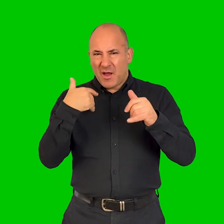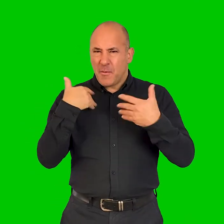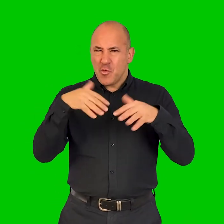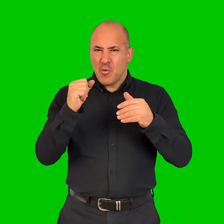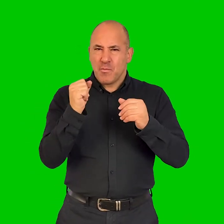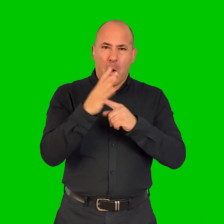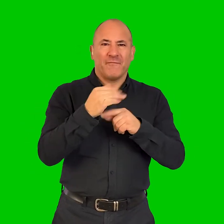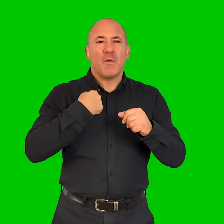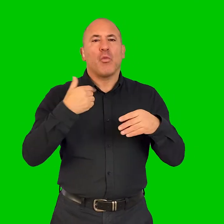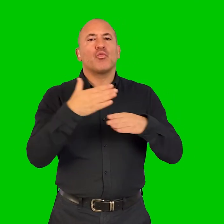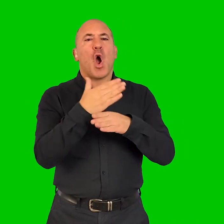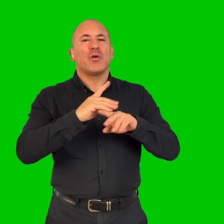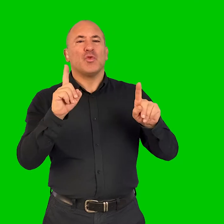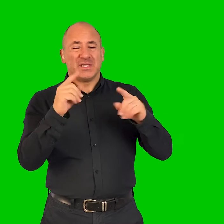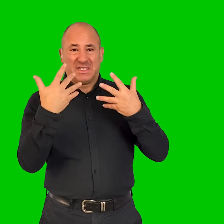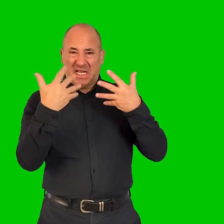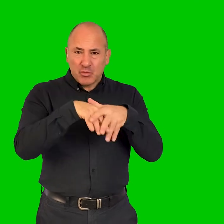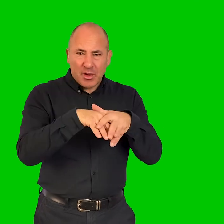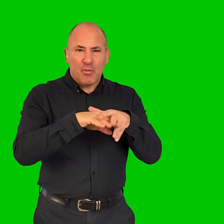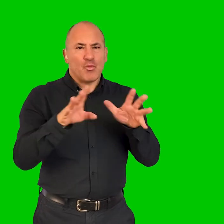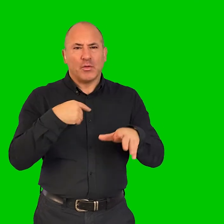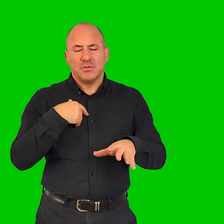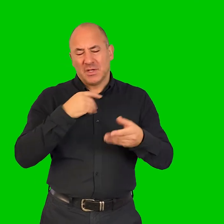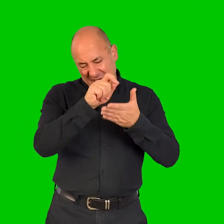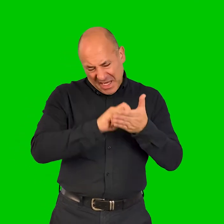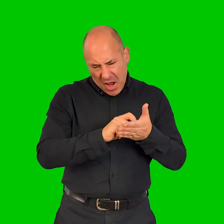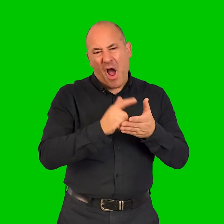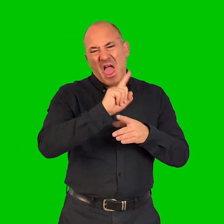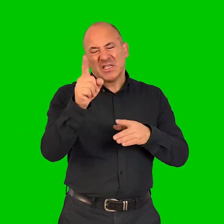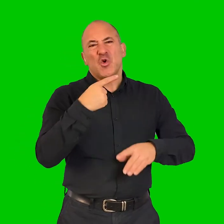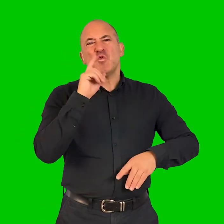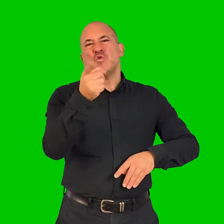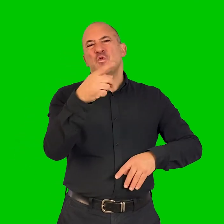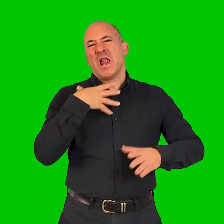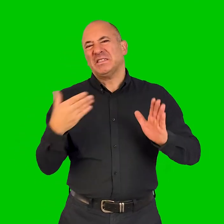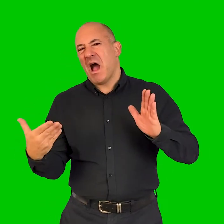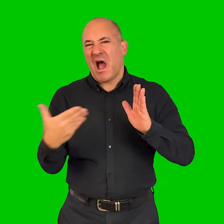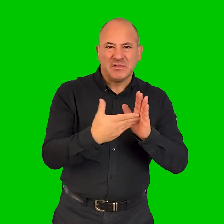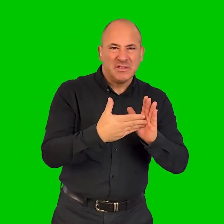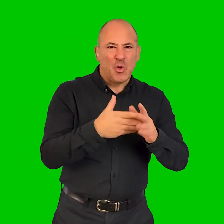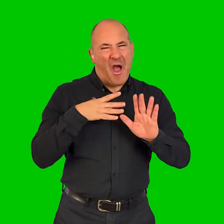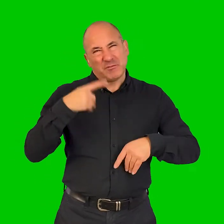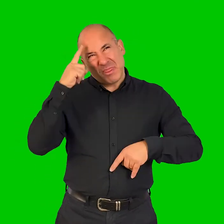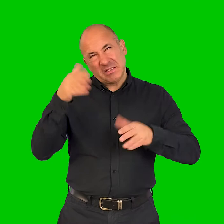was integral to my work in practice and not something that I thought about later or something that I even had to